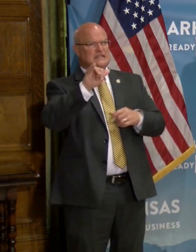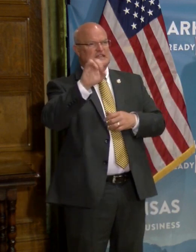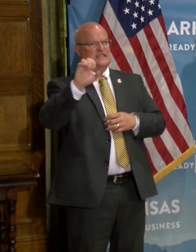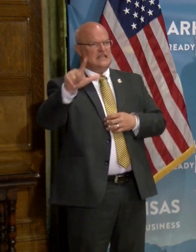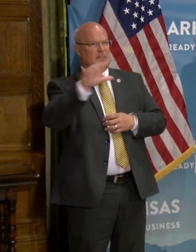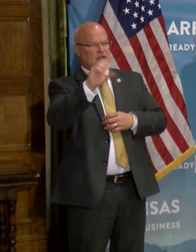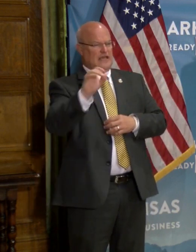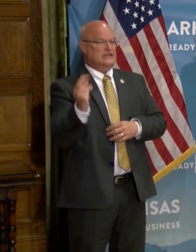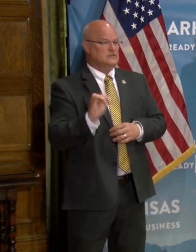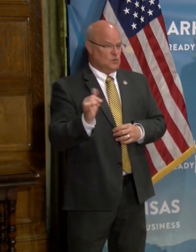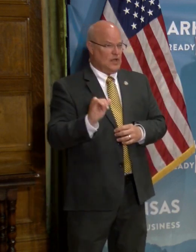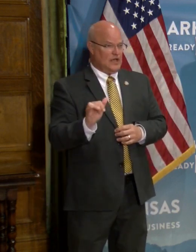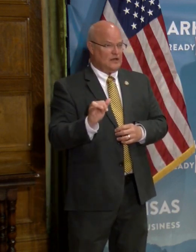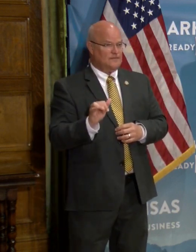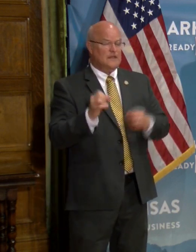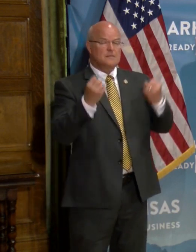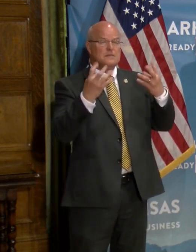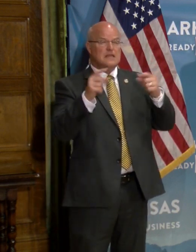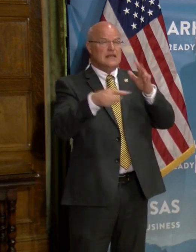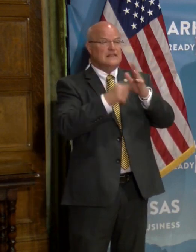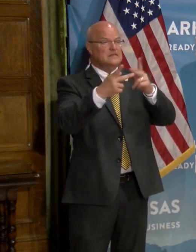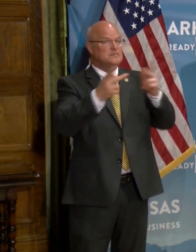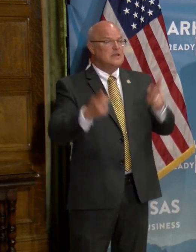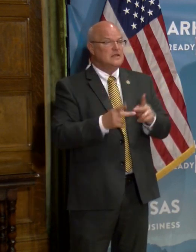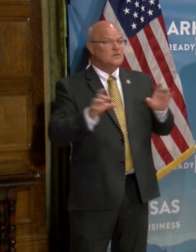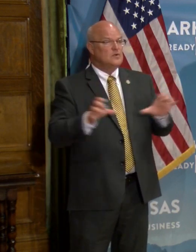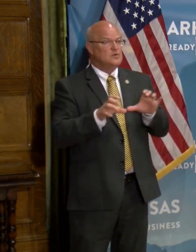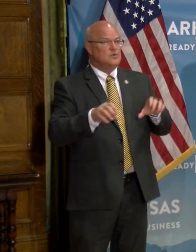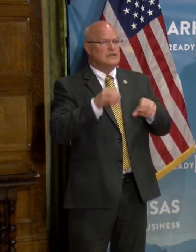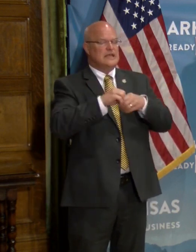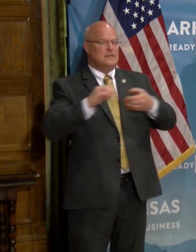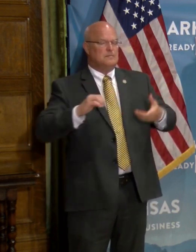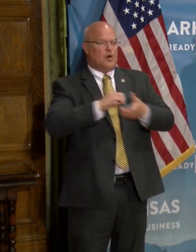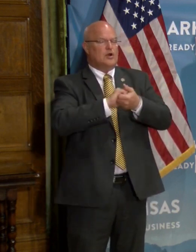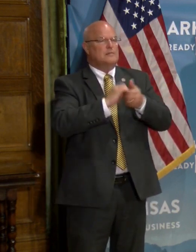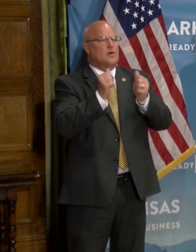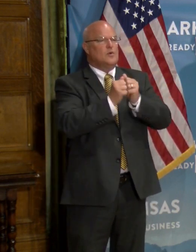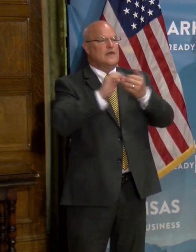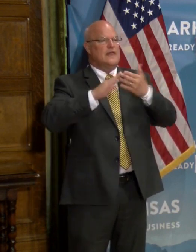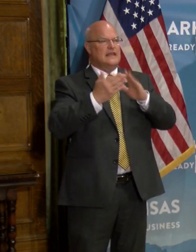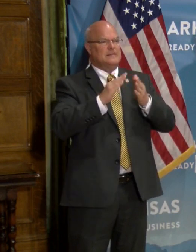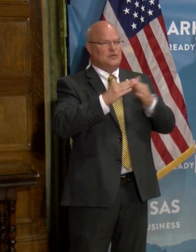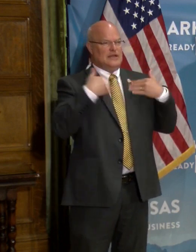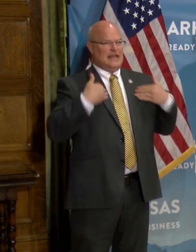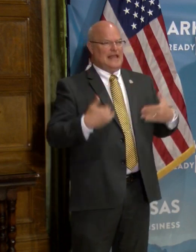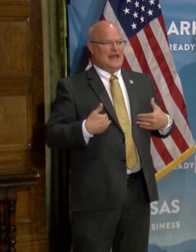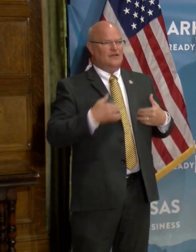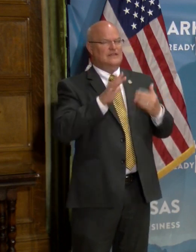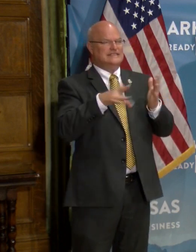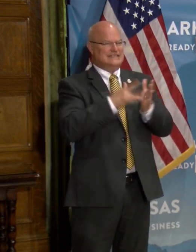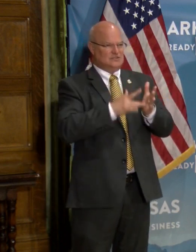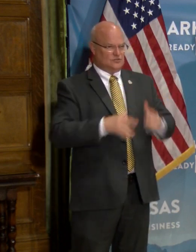County as well. And in many of these cases, we're doing them in partnership with our community health centers.